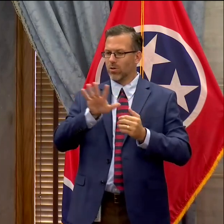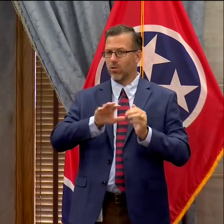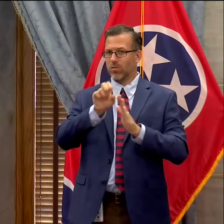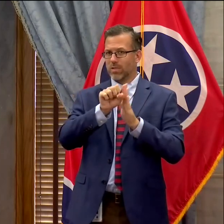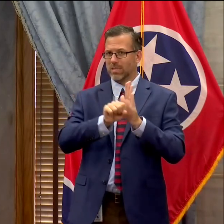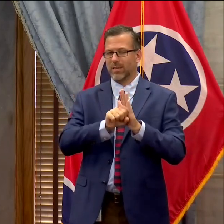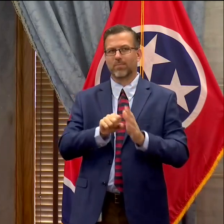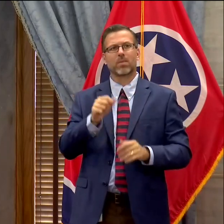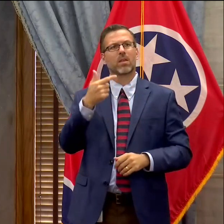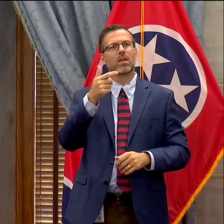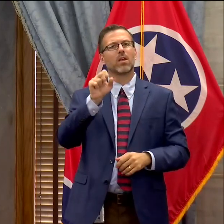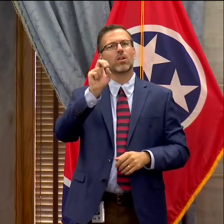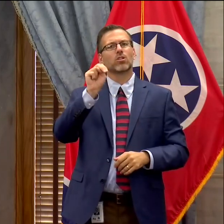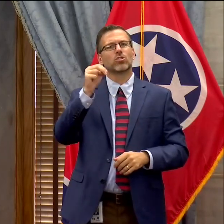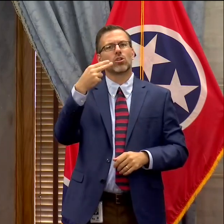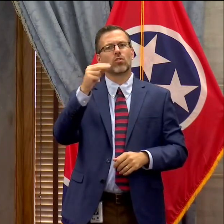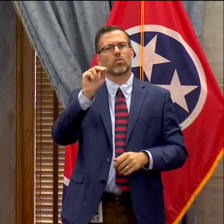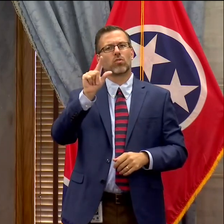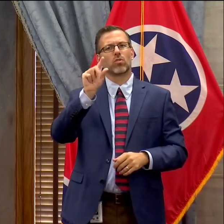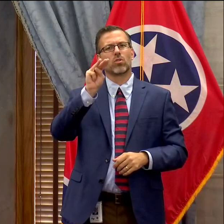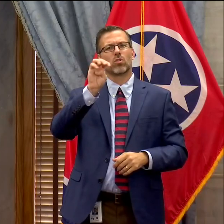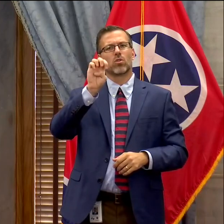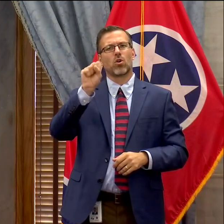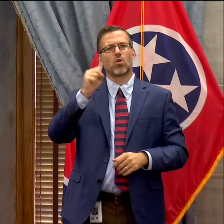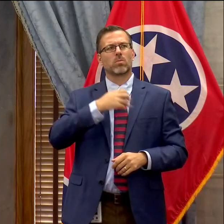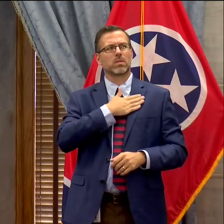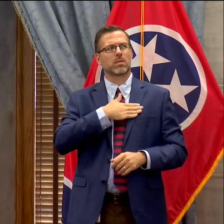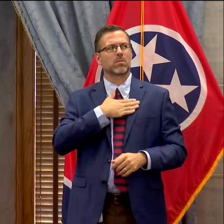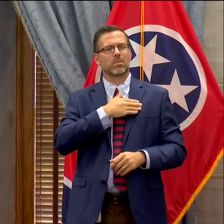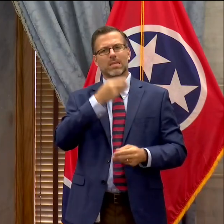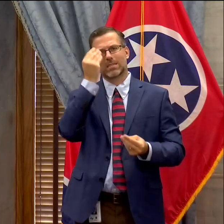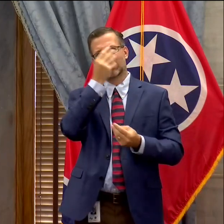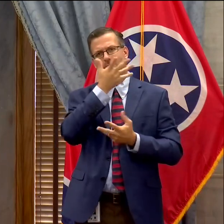Joe Holmes, would you come up a moment and share your report, please?